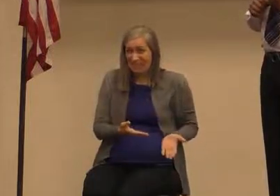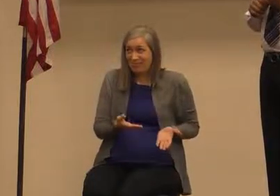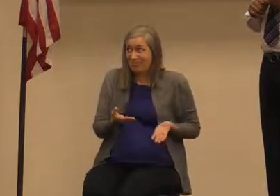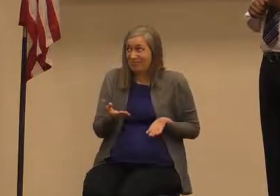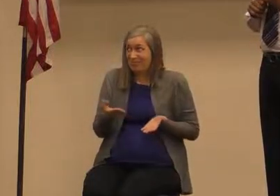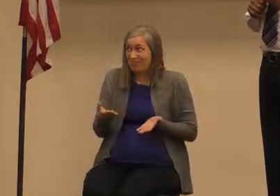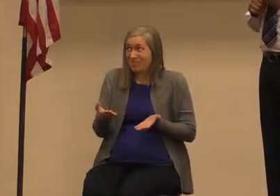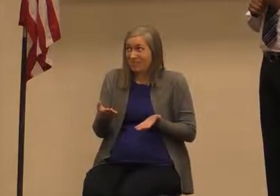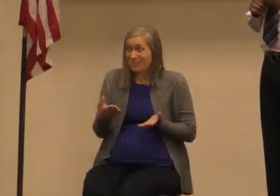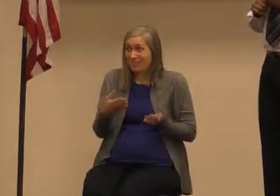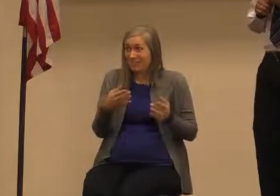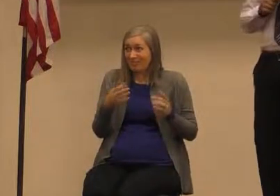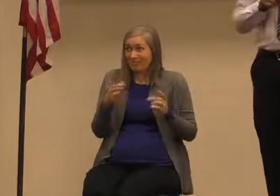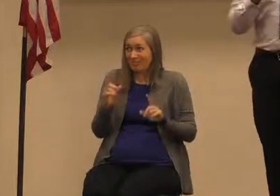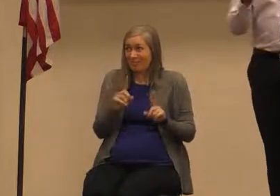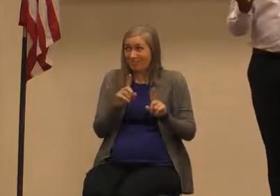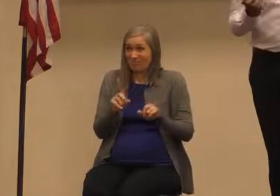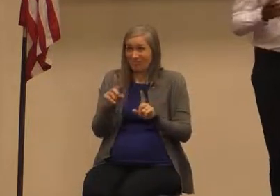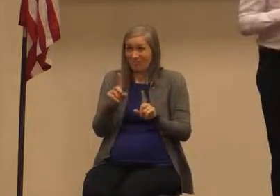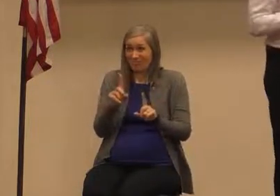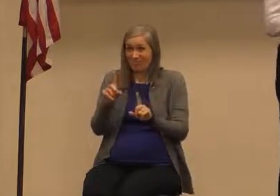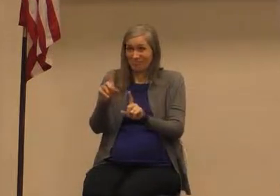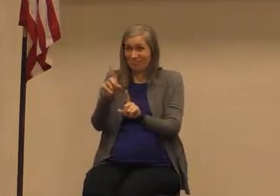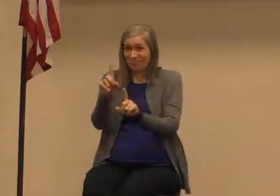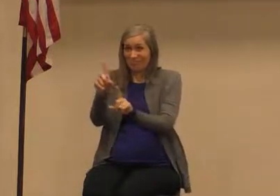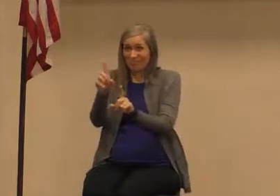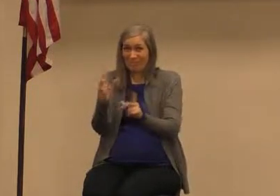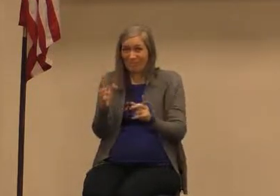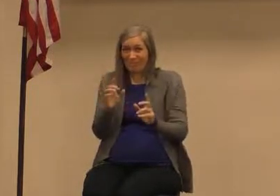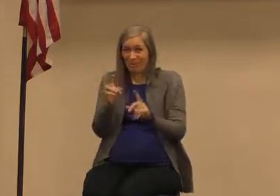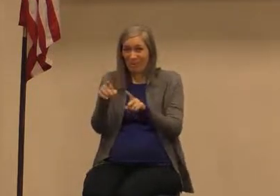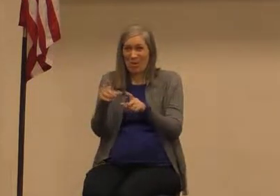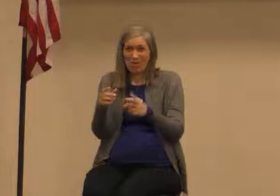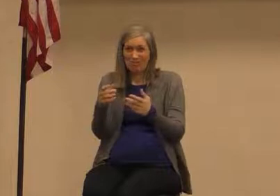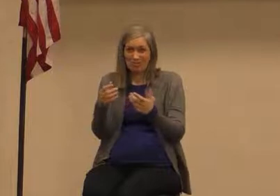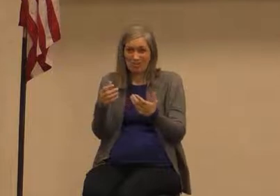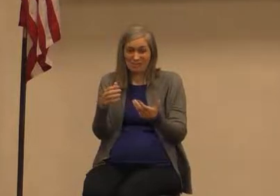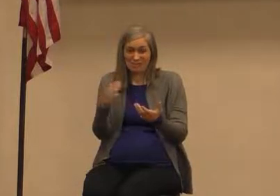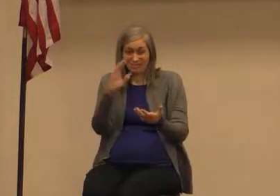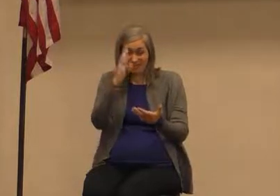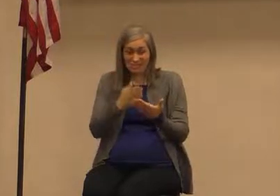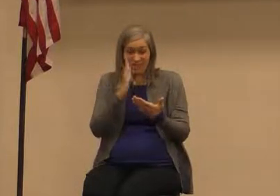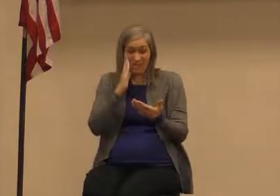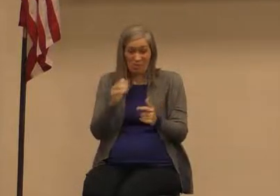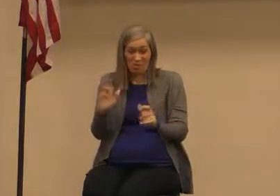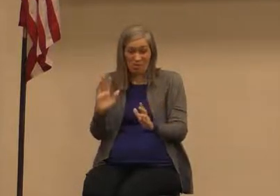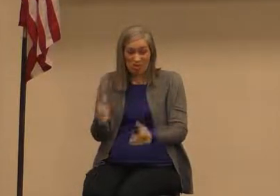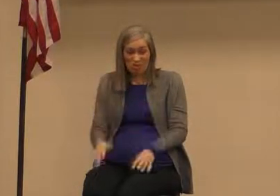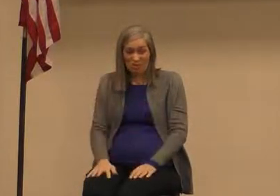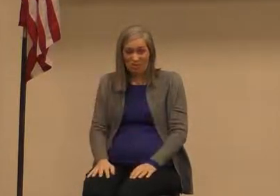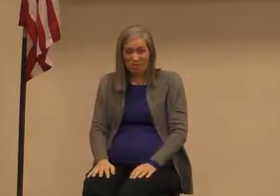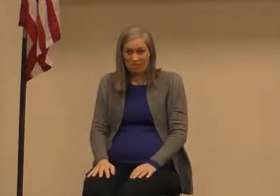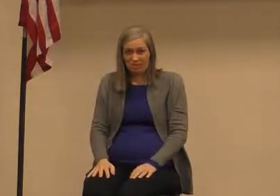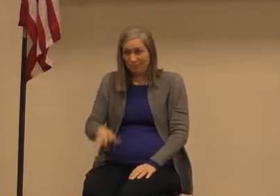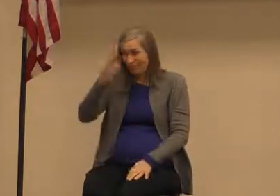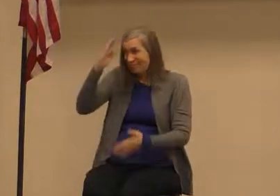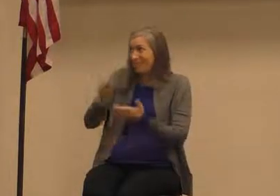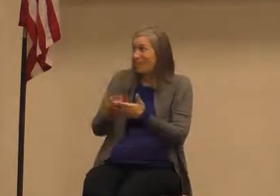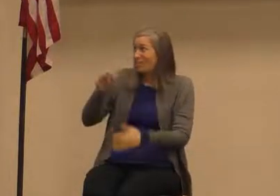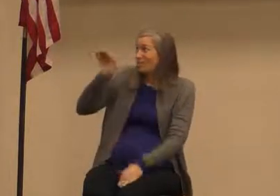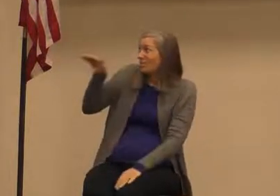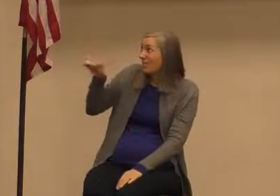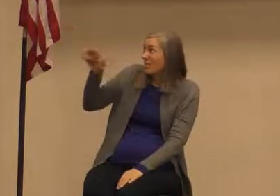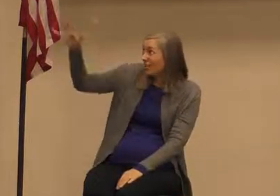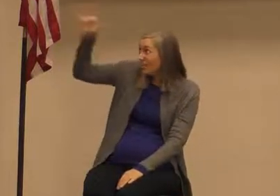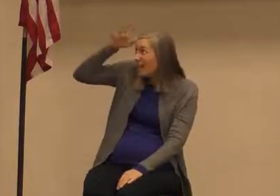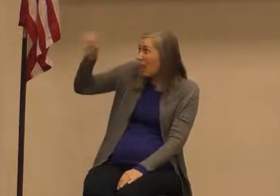starts walking he's going up to offer him as a sacrifice Isaac goes dad where's where's I don't see any animal here